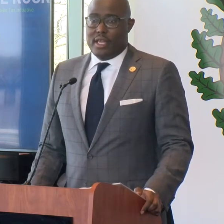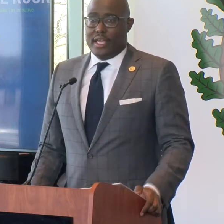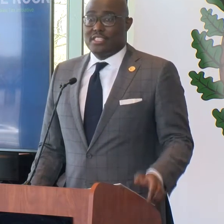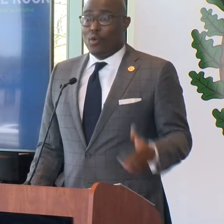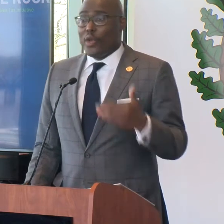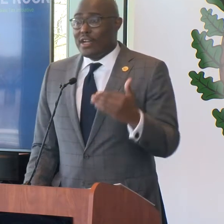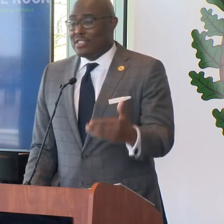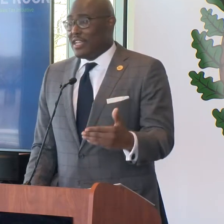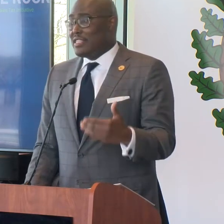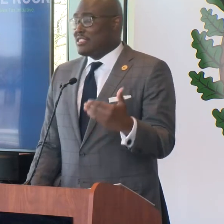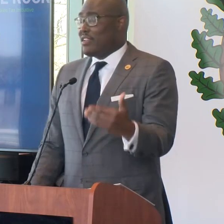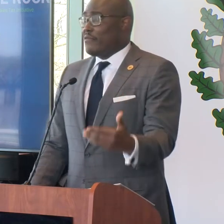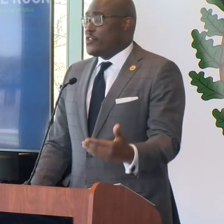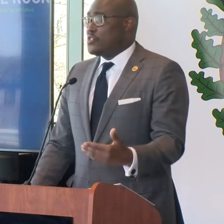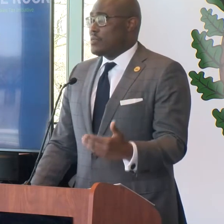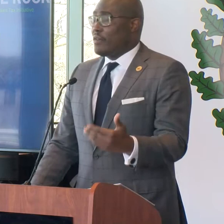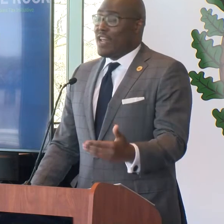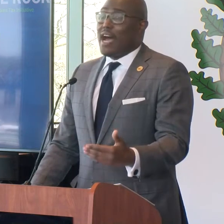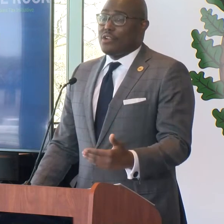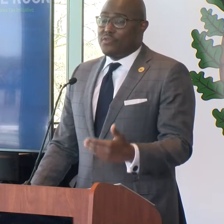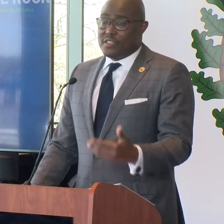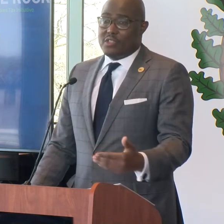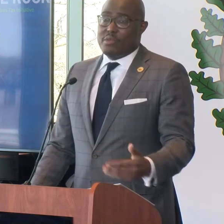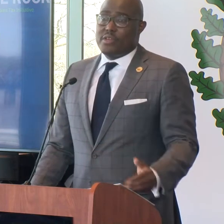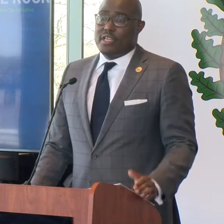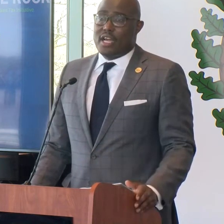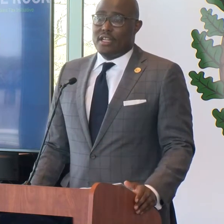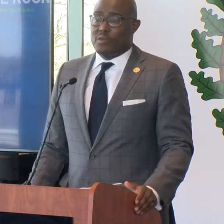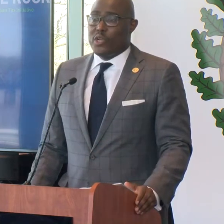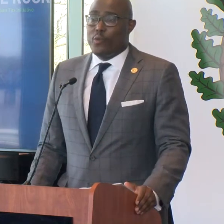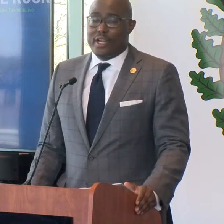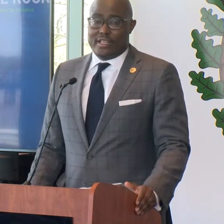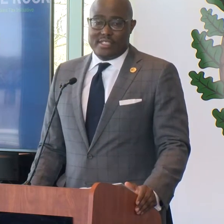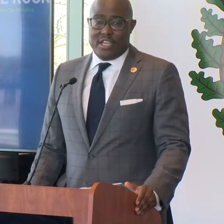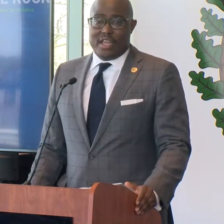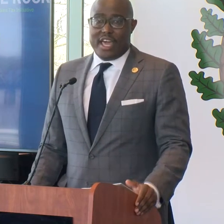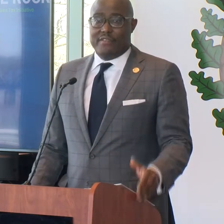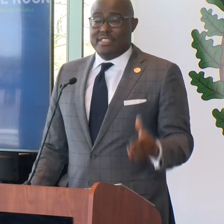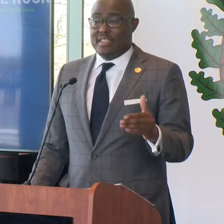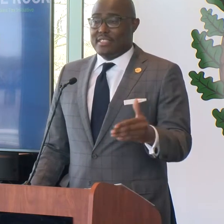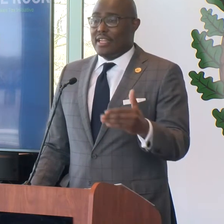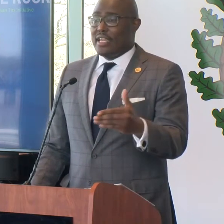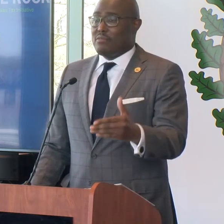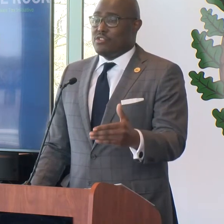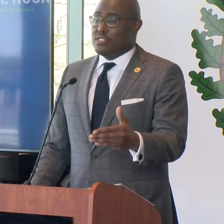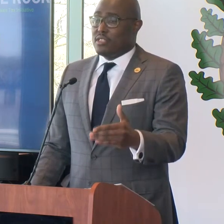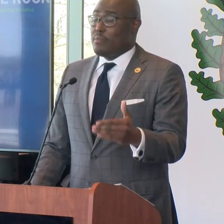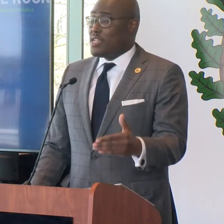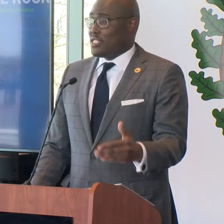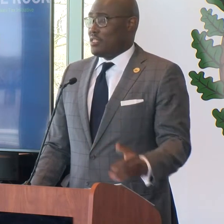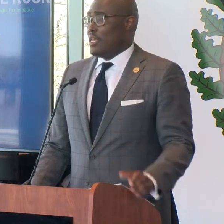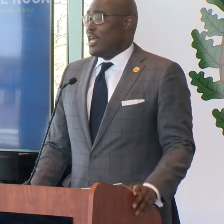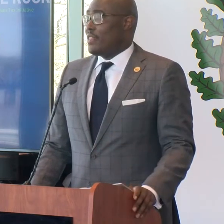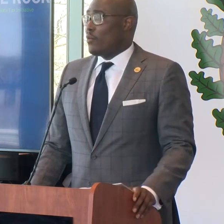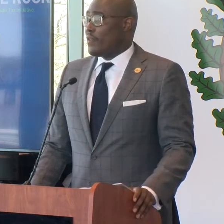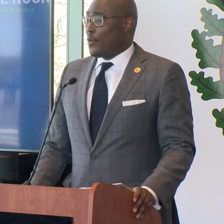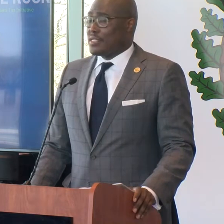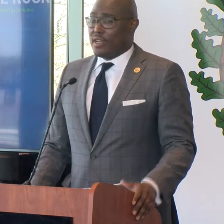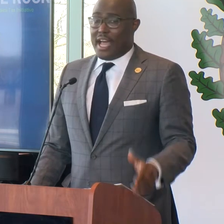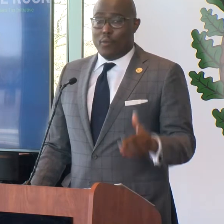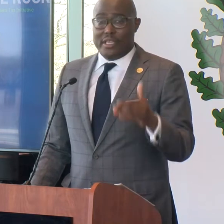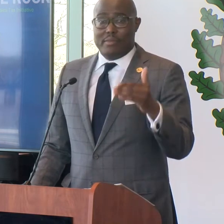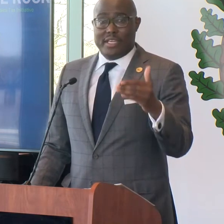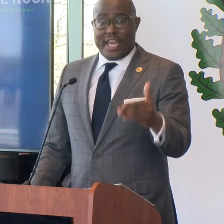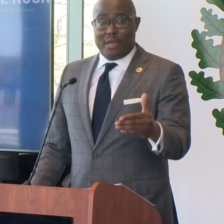And so we understand this is an infusion of dollars, $53 million, and we want to continue to have a citizen-led commission that will